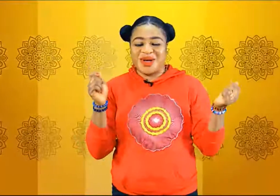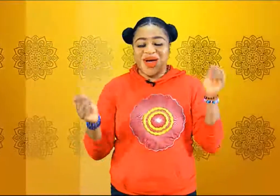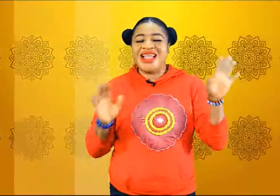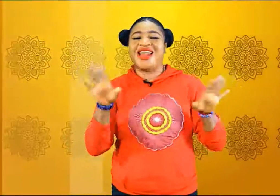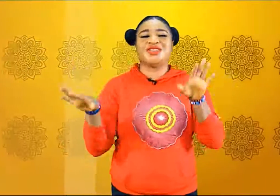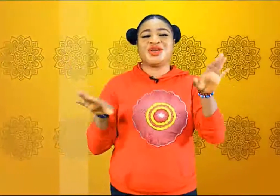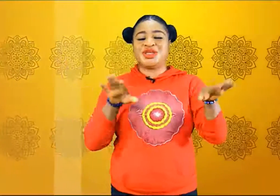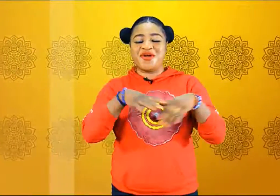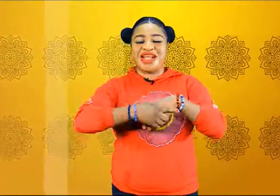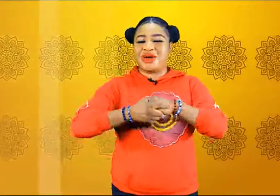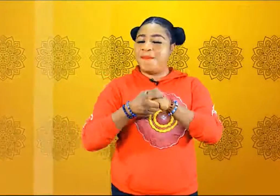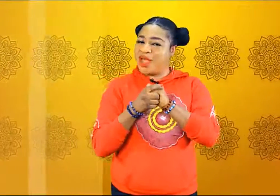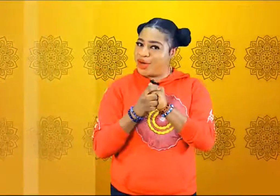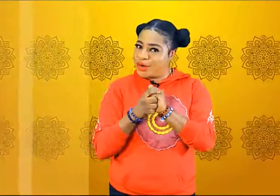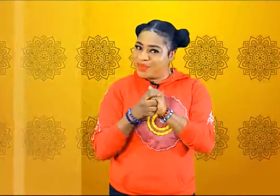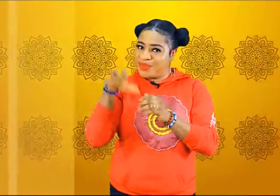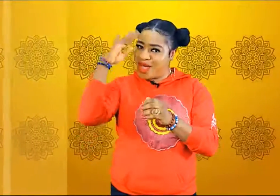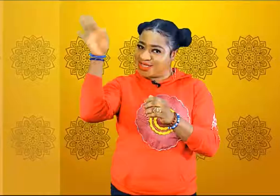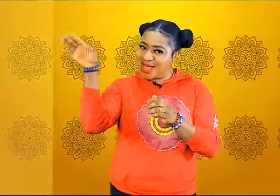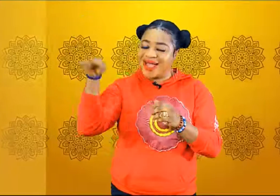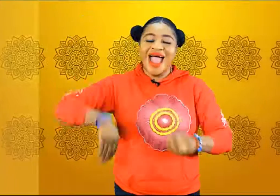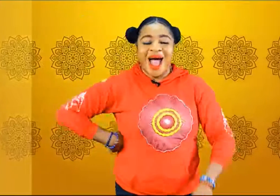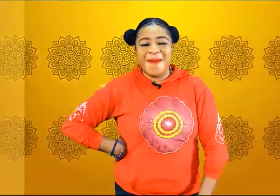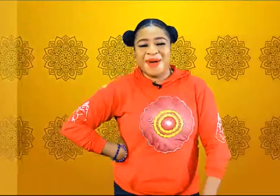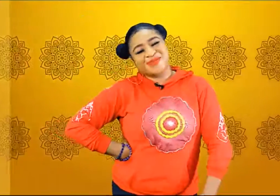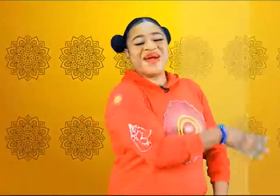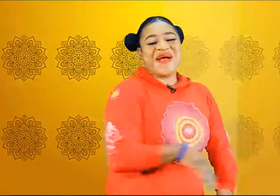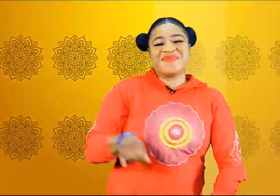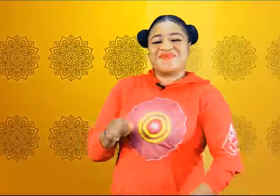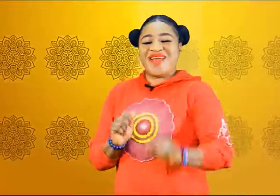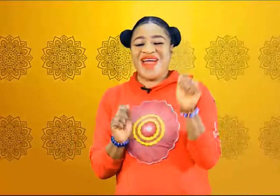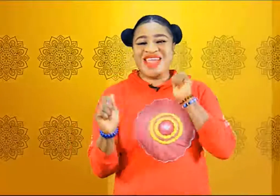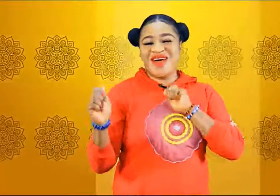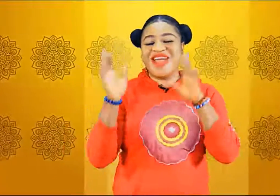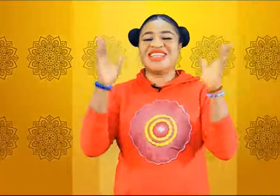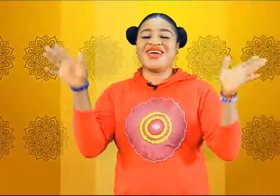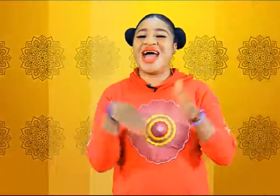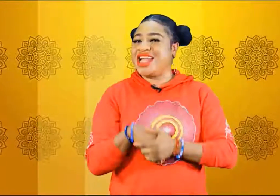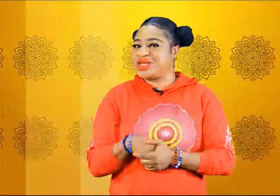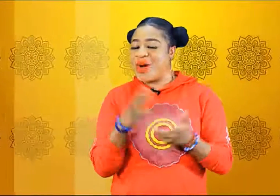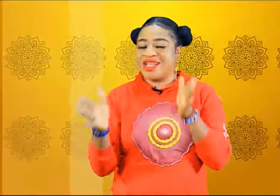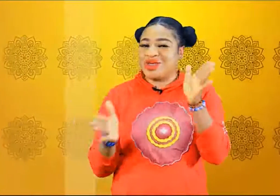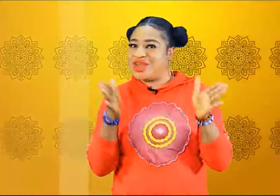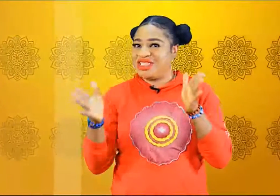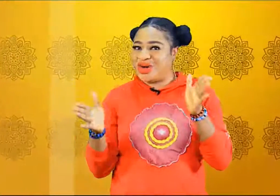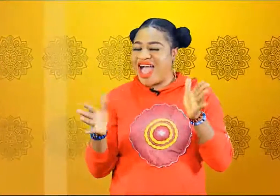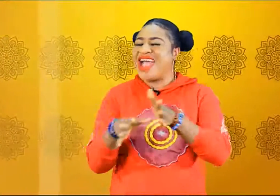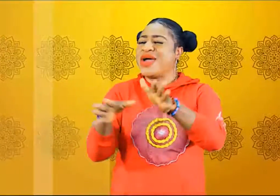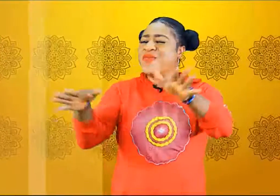I don't like Joe Ciori later on me a cool me a song I'm bad you know enjoy a little it's only joy I get